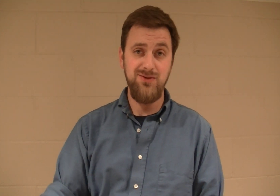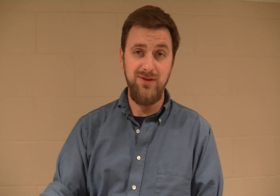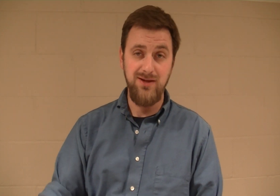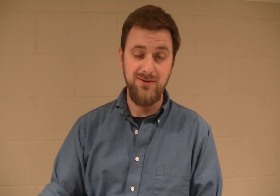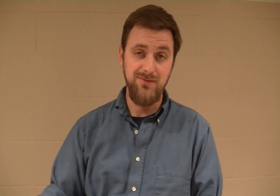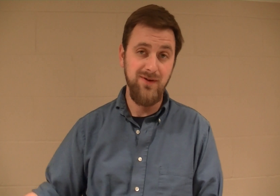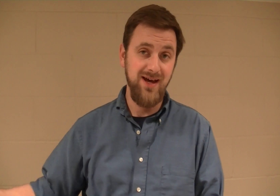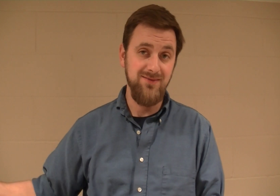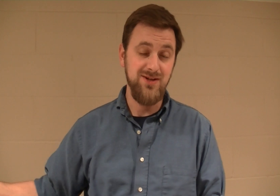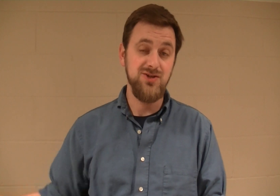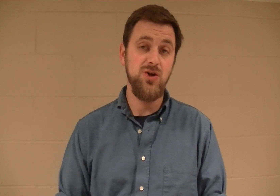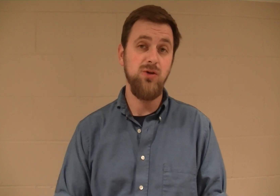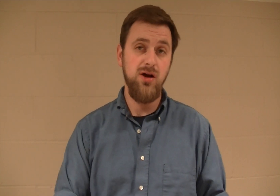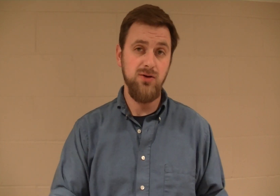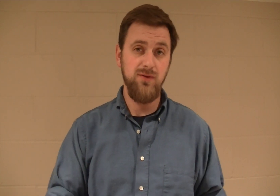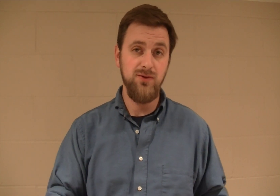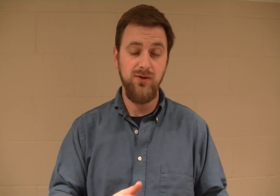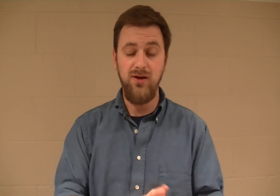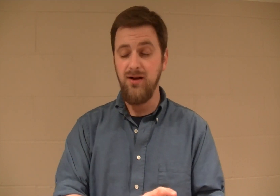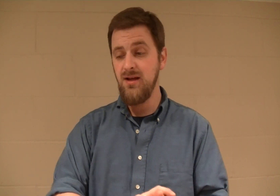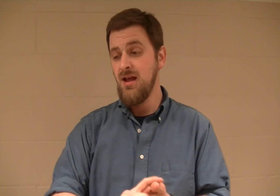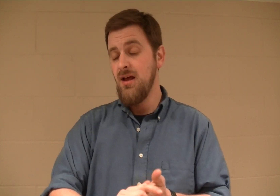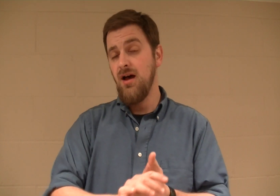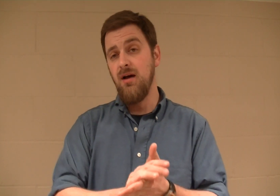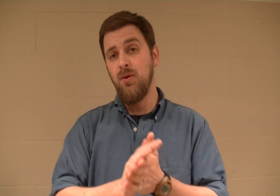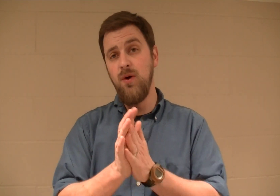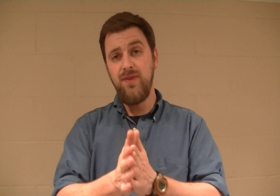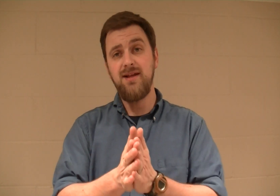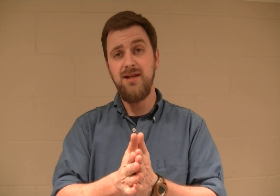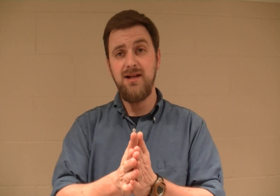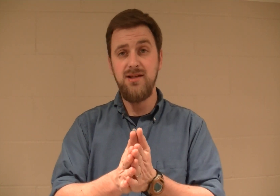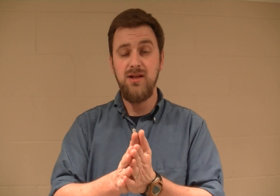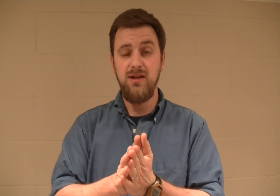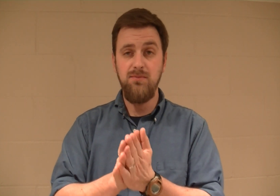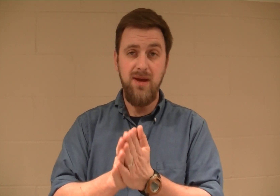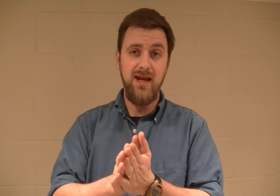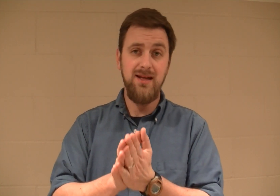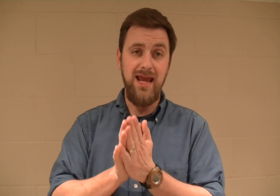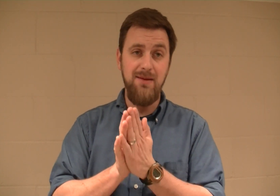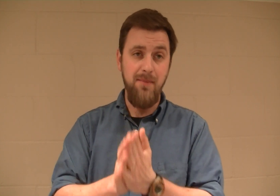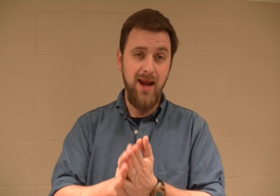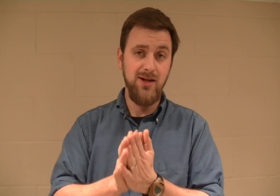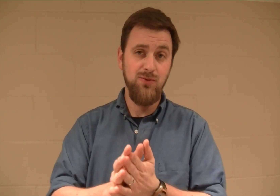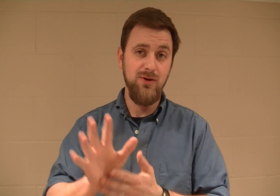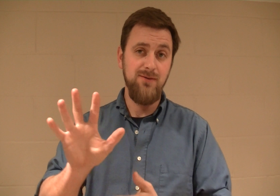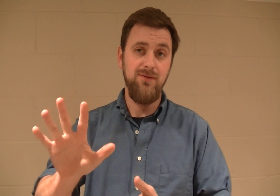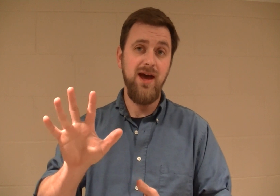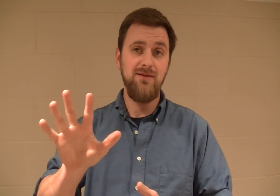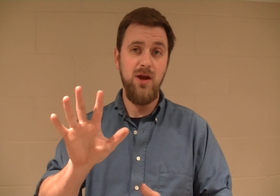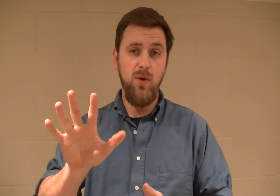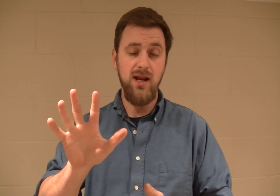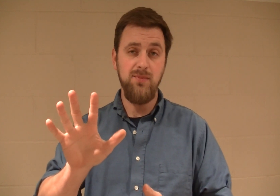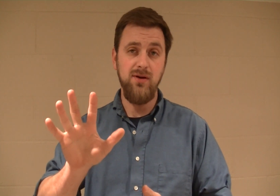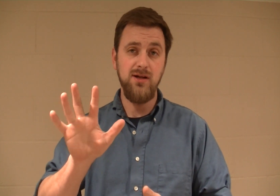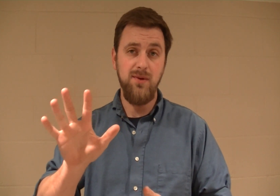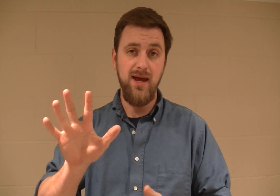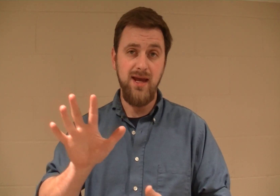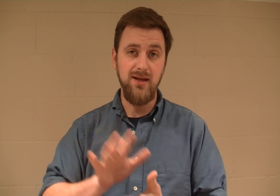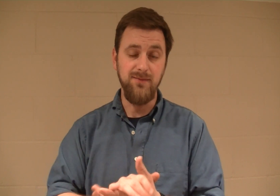2005. It is no longer federal law, but what that said is that it made a mandatory five-day waiting period to buy a handgun.